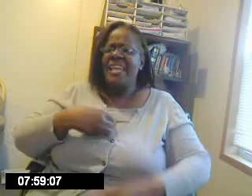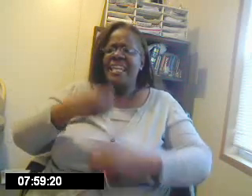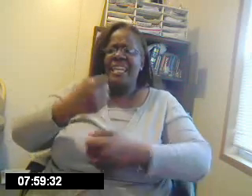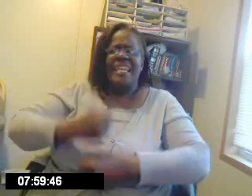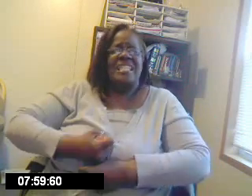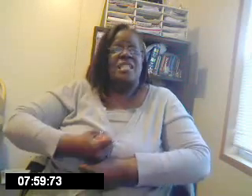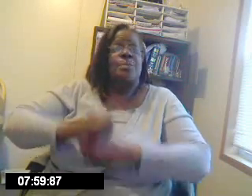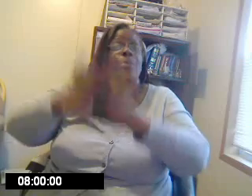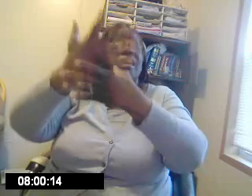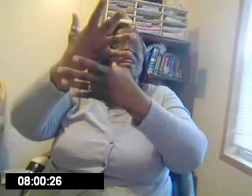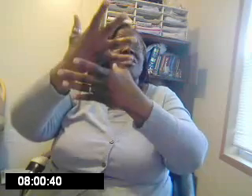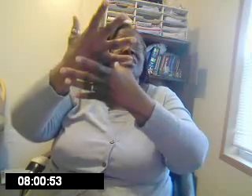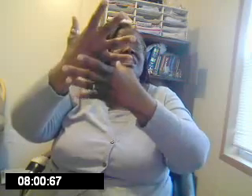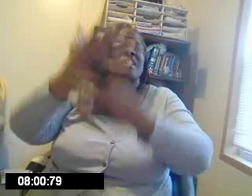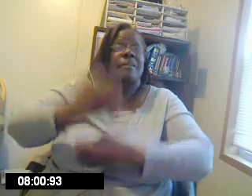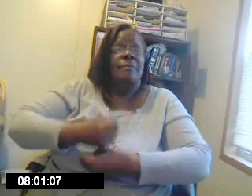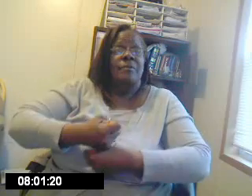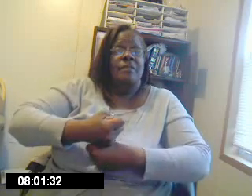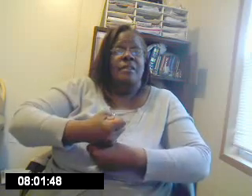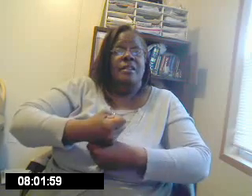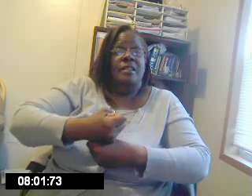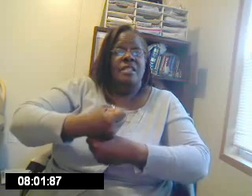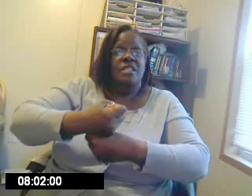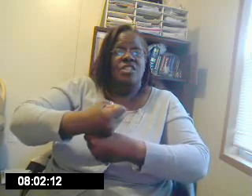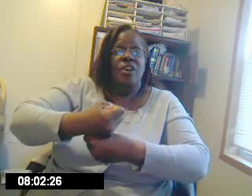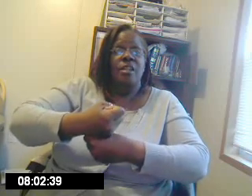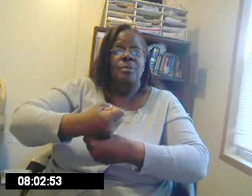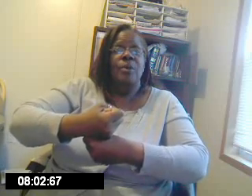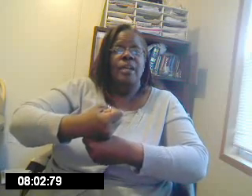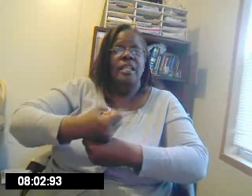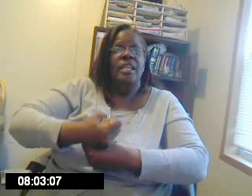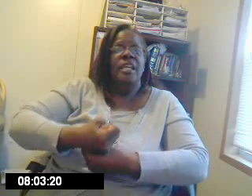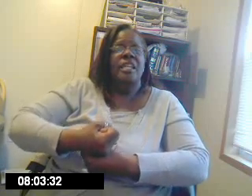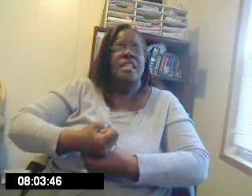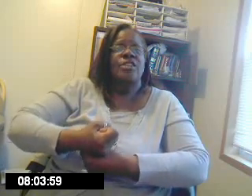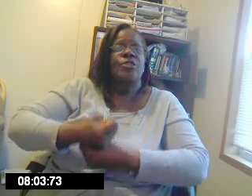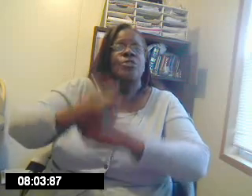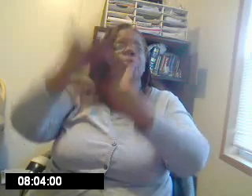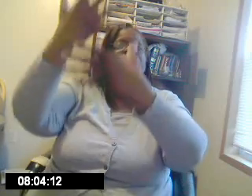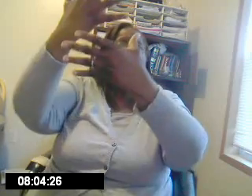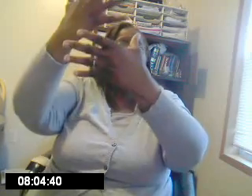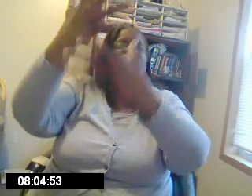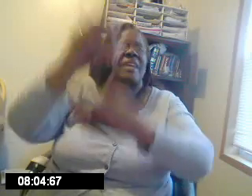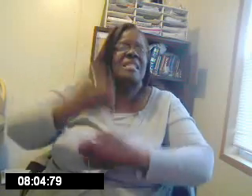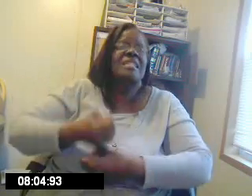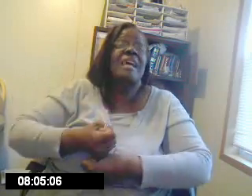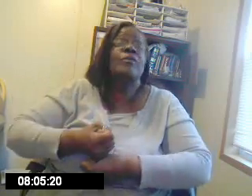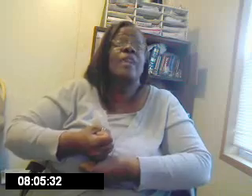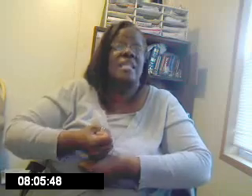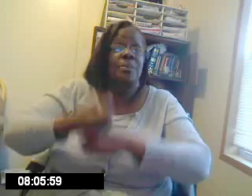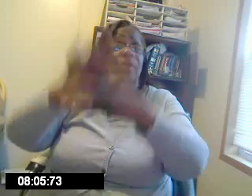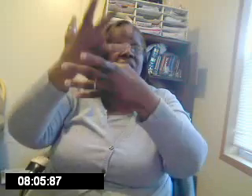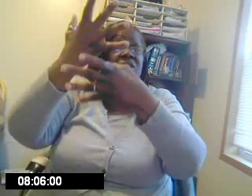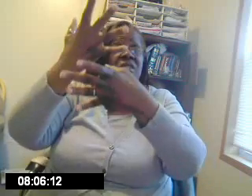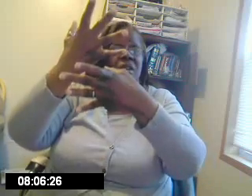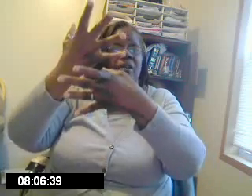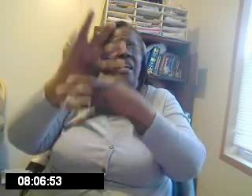I express. Thank is the starting point. It's like you're throwing them up. That's the sign for express. Okay.